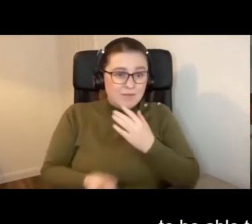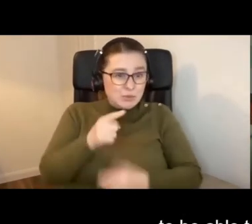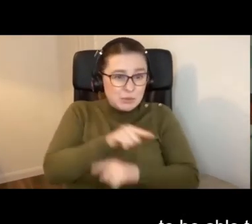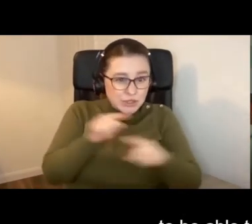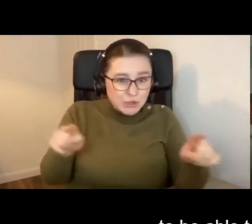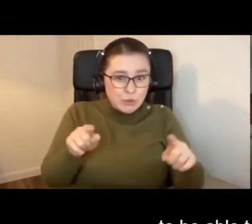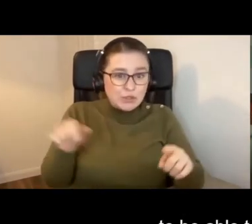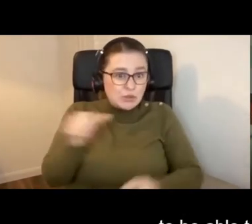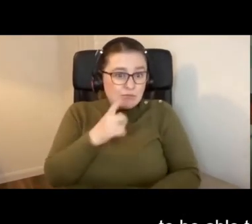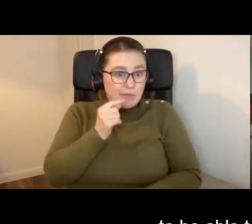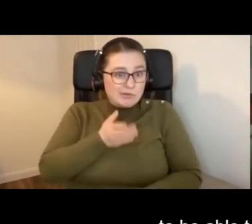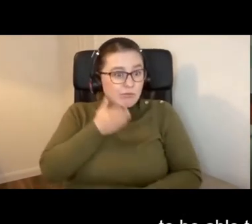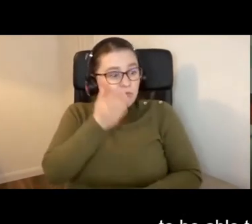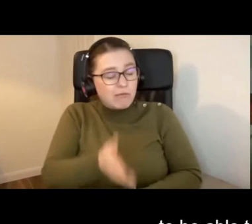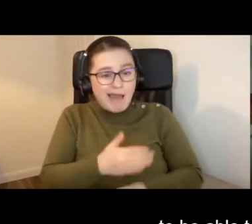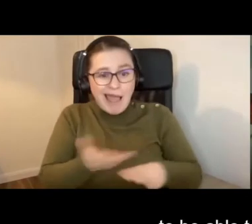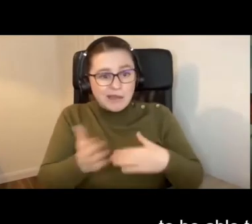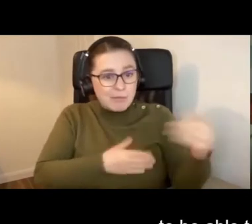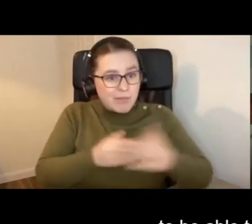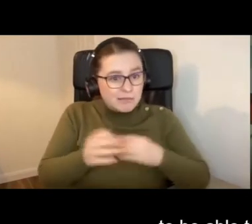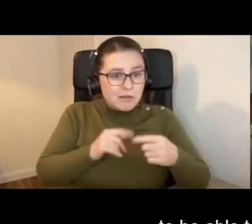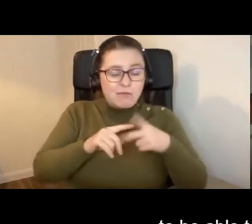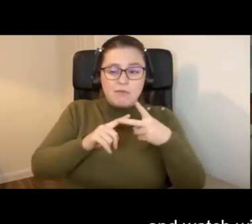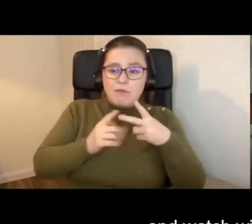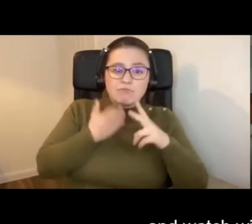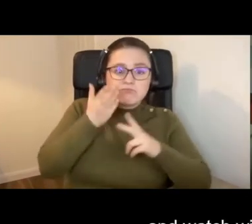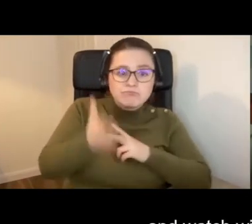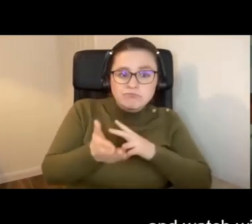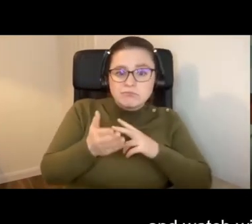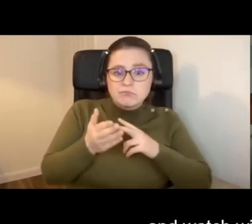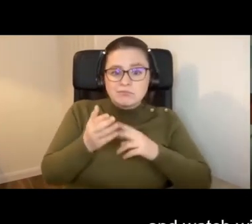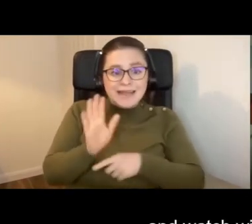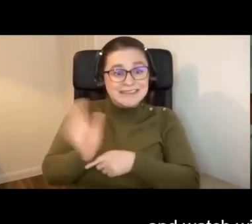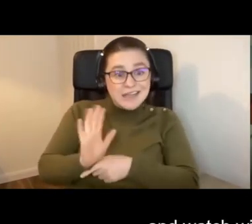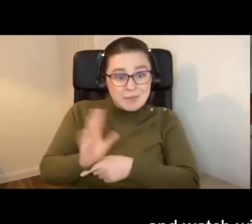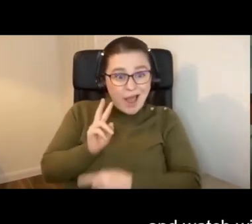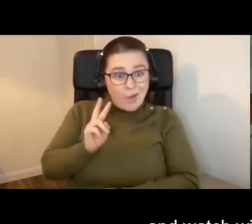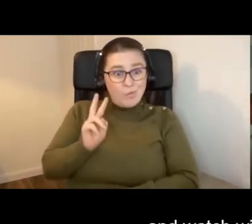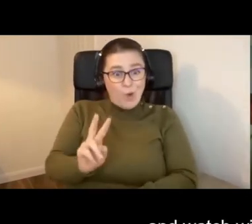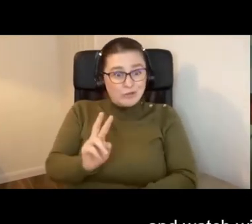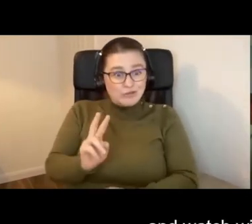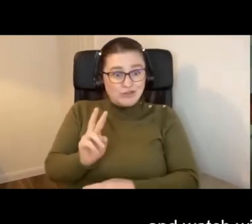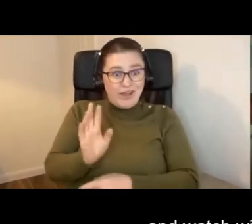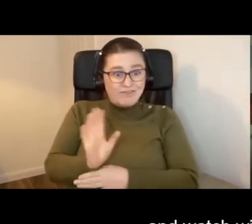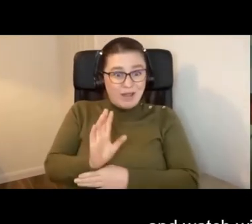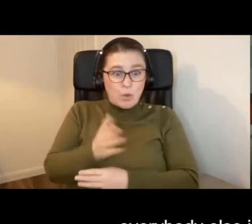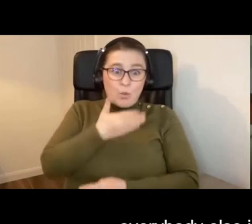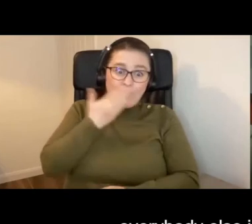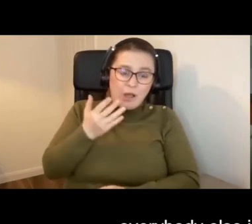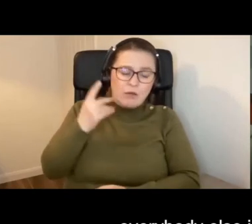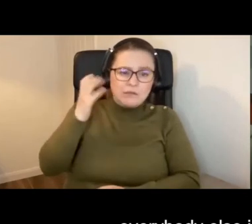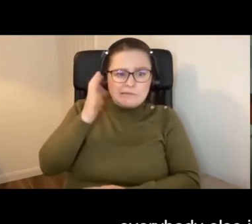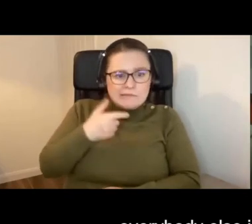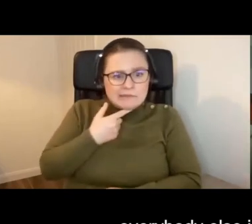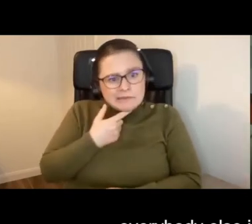deserve to be able to enter any building, to go to a cinema and watch without having to worry about